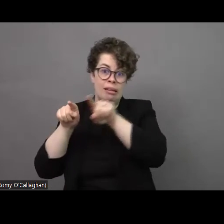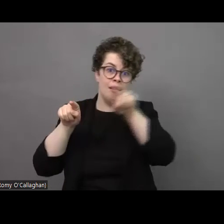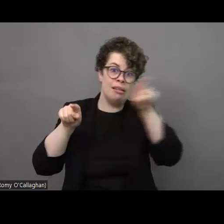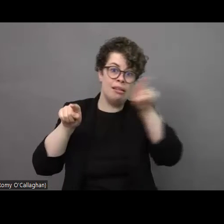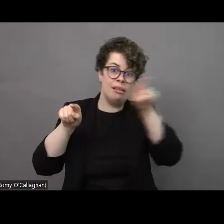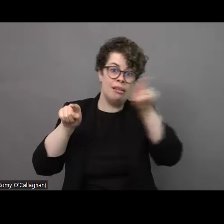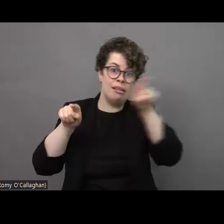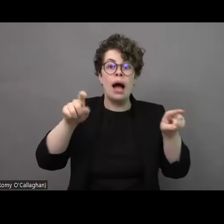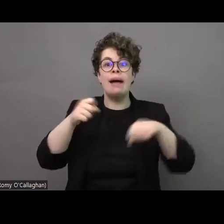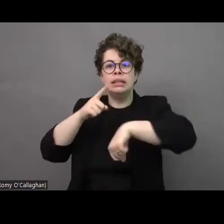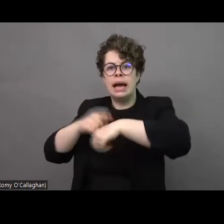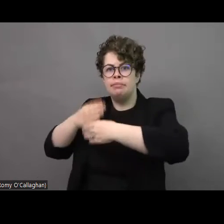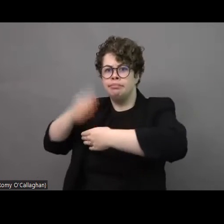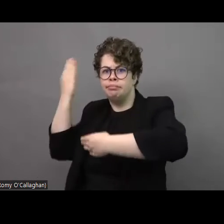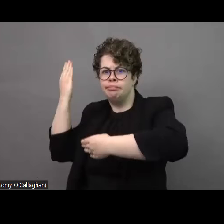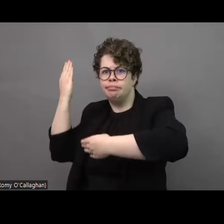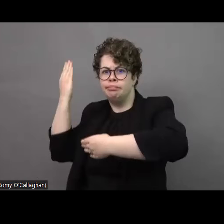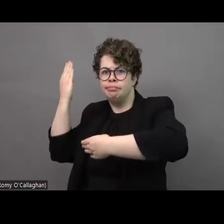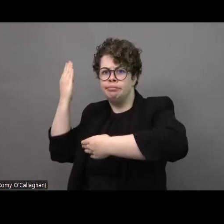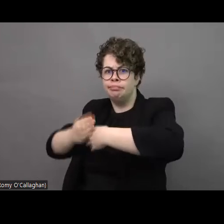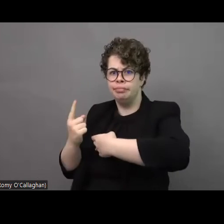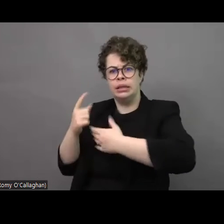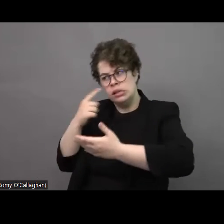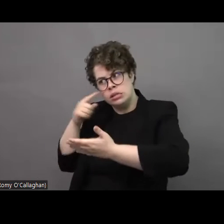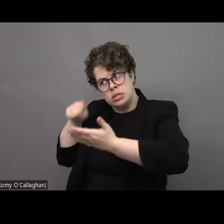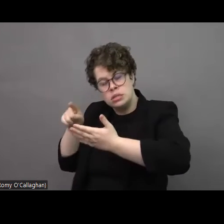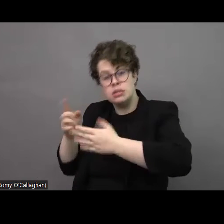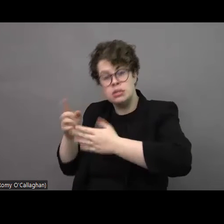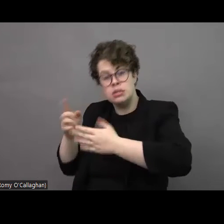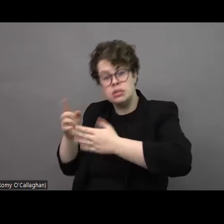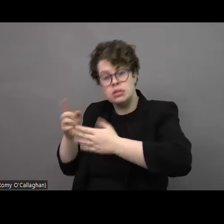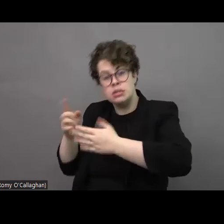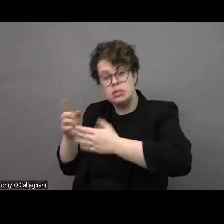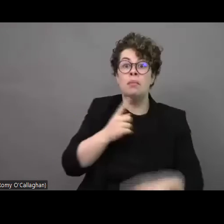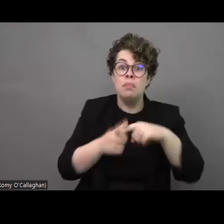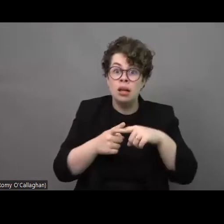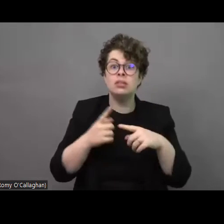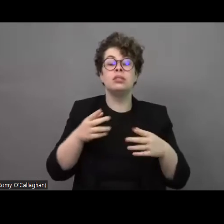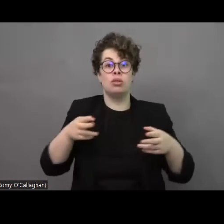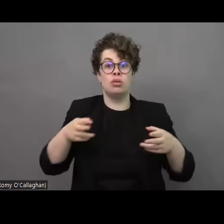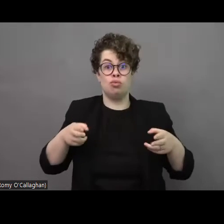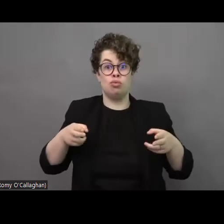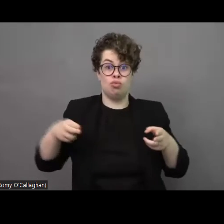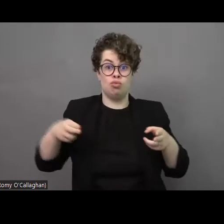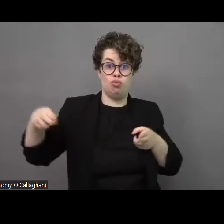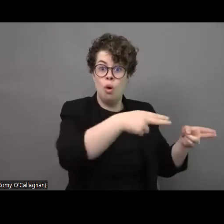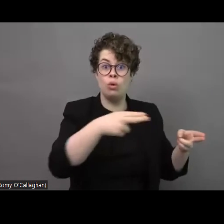checkpoints and there is a risk that the Russians may attack the car and they shell the roads actually